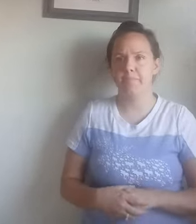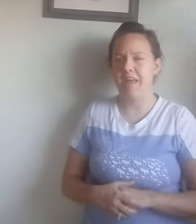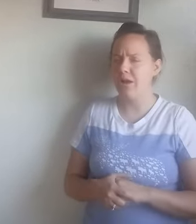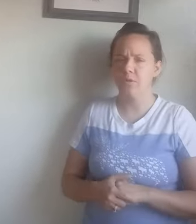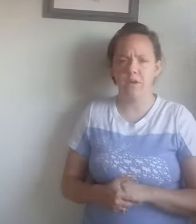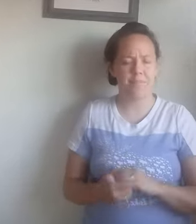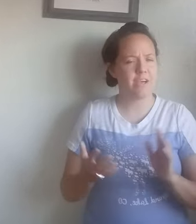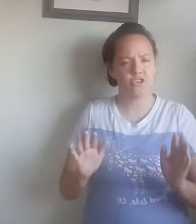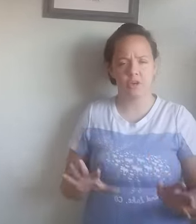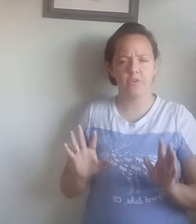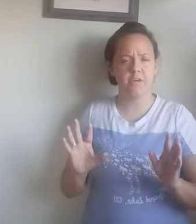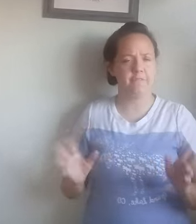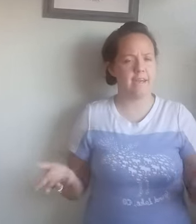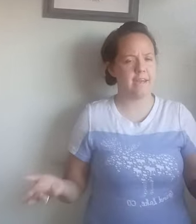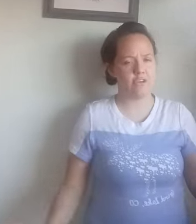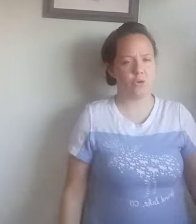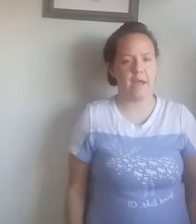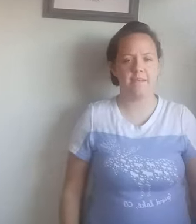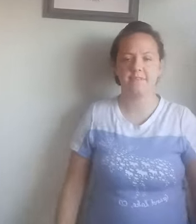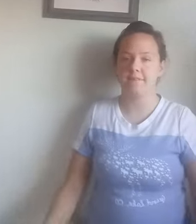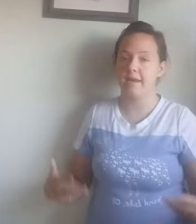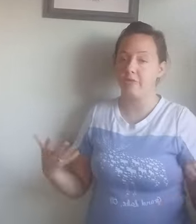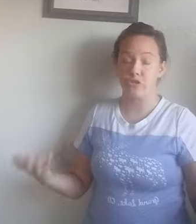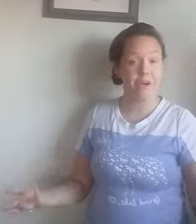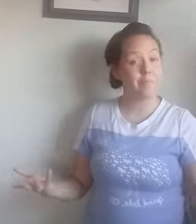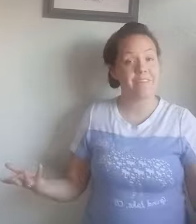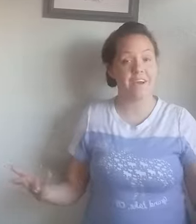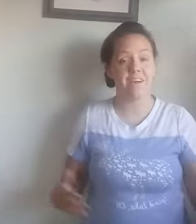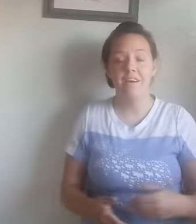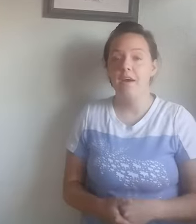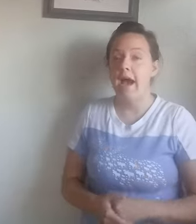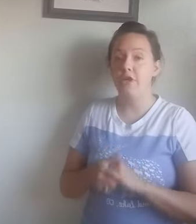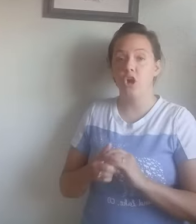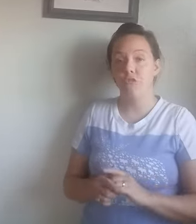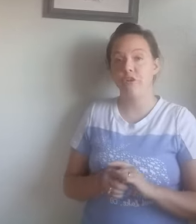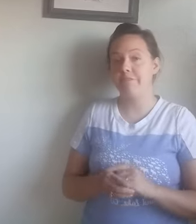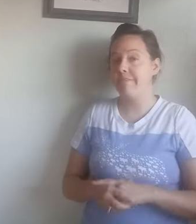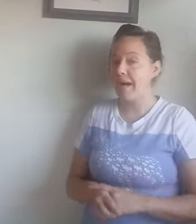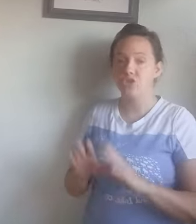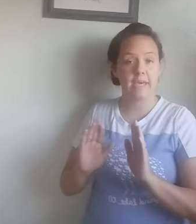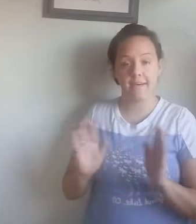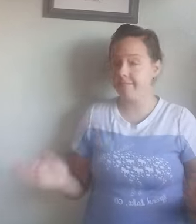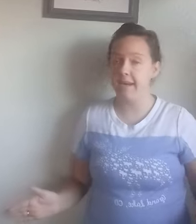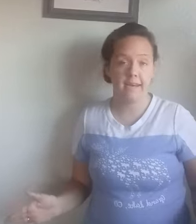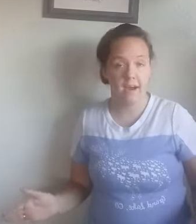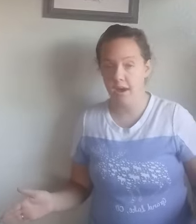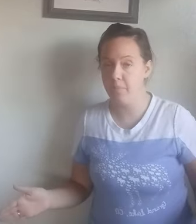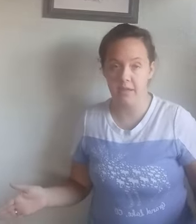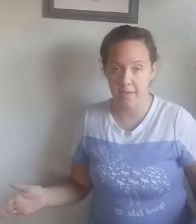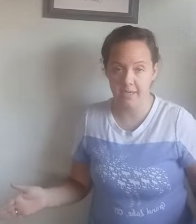I'm not sure if you can find it at Joann's because I never shop there. I know for a fact you can't find it at Hobby Lobby.